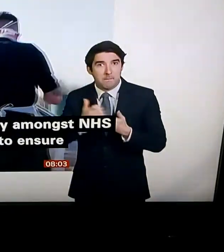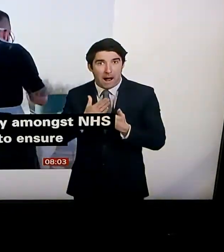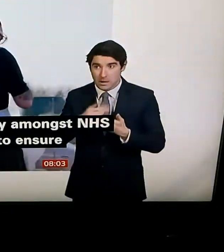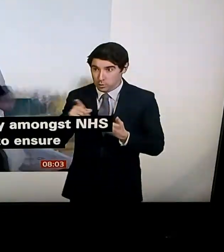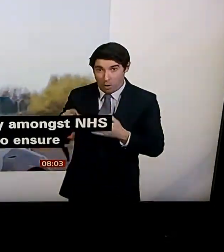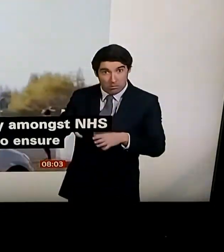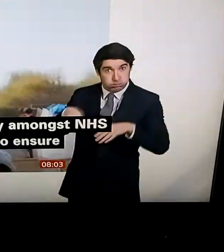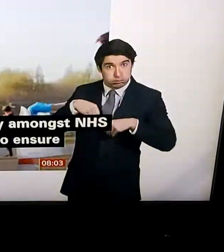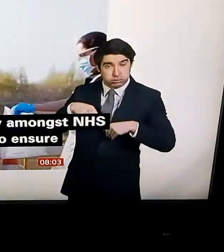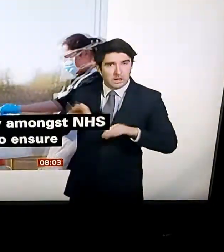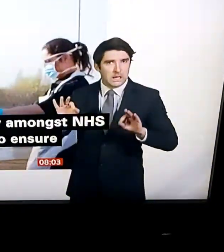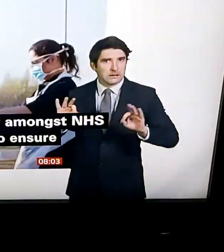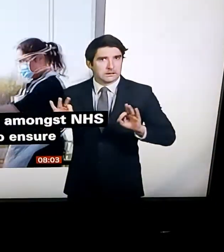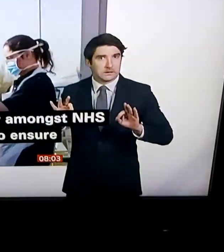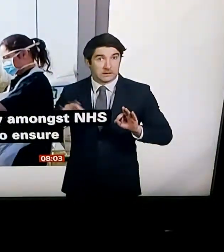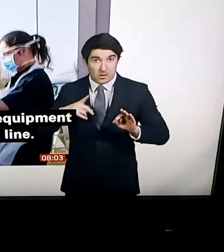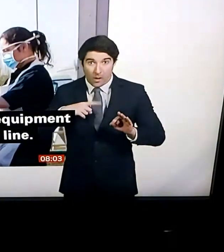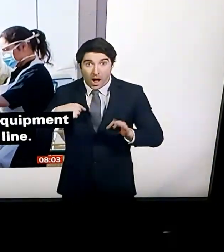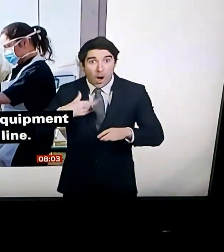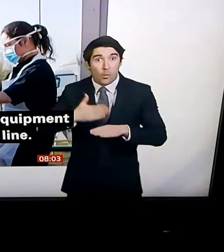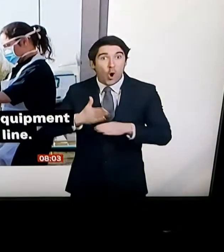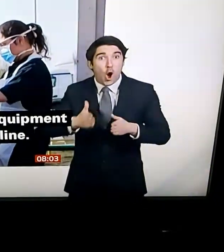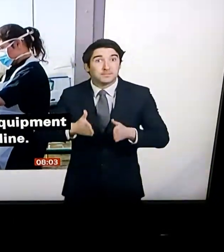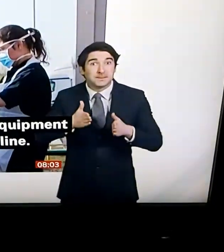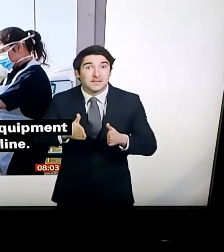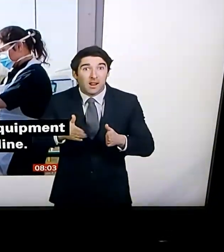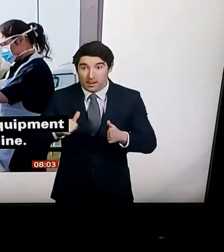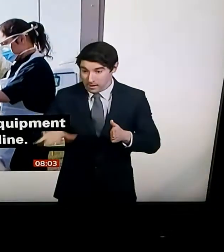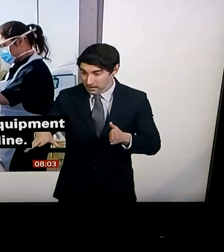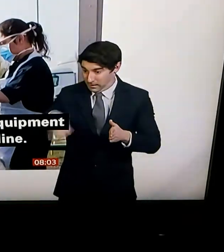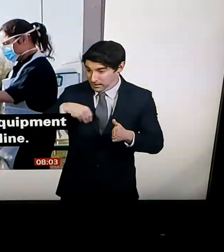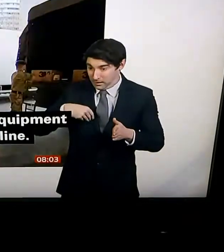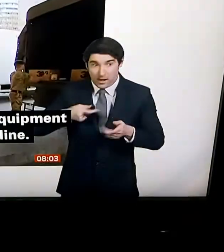amid pressure to ensure adequate protective equipment for those on the front line.